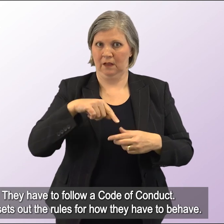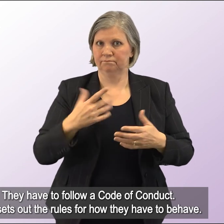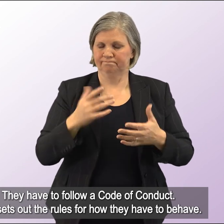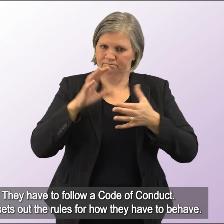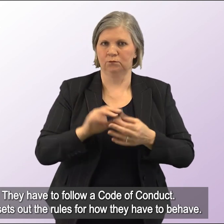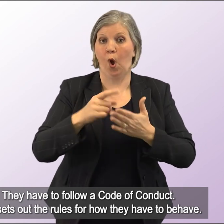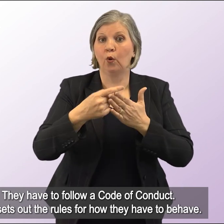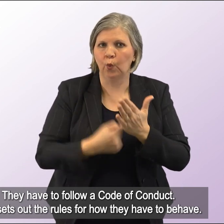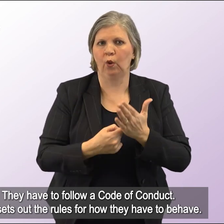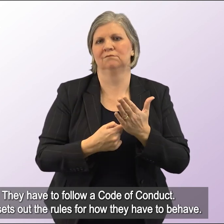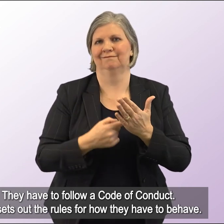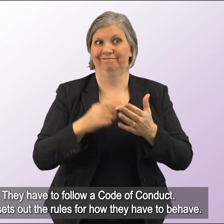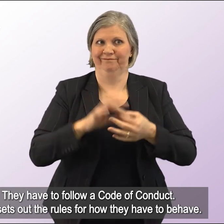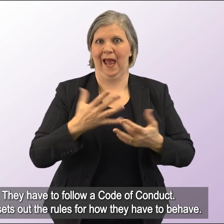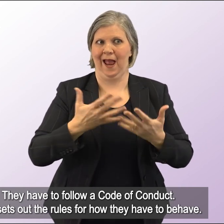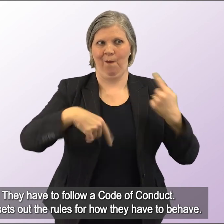This sets out the rules for how they have to behave